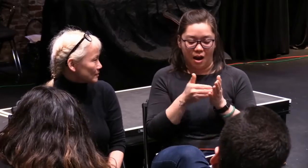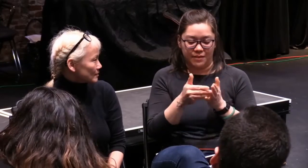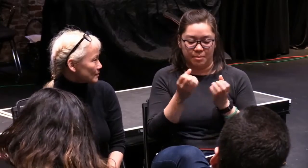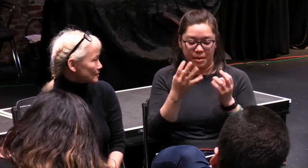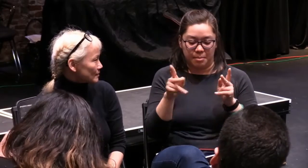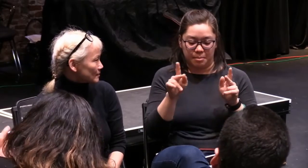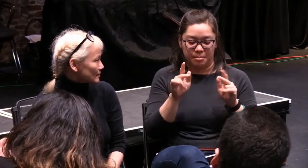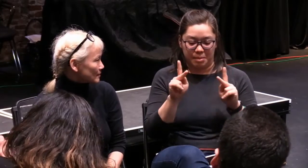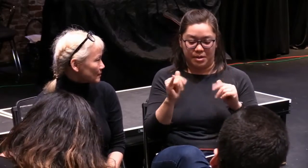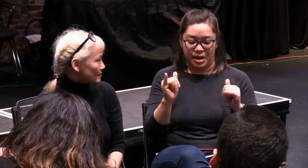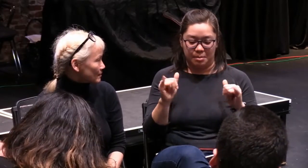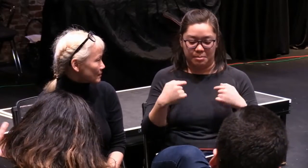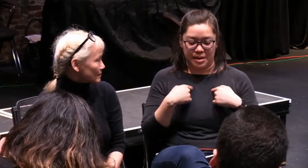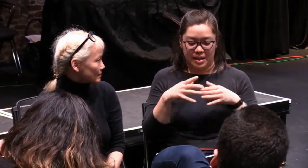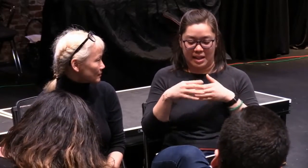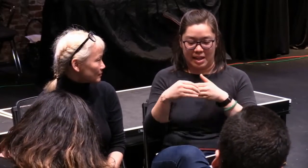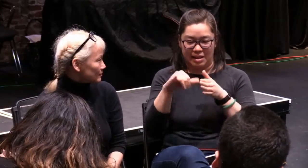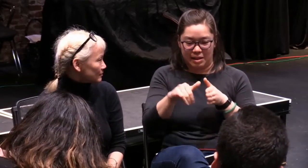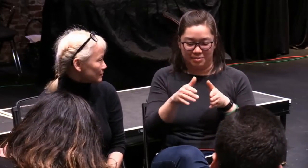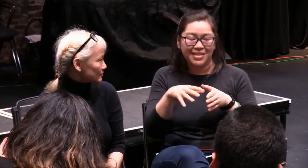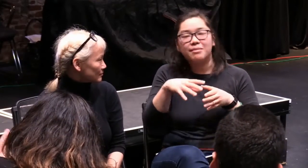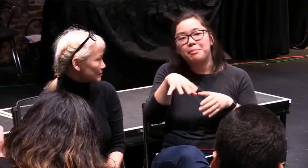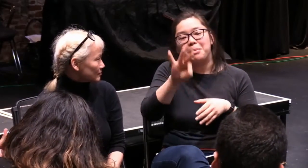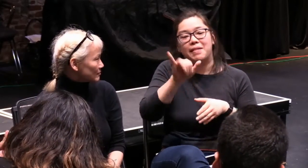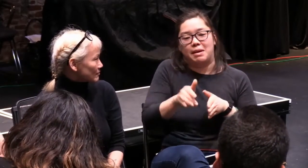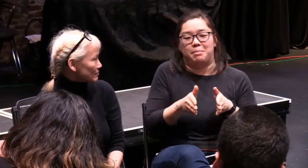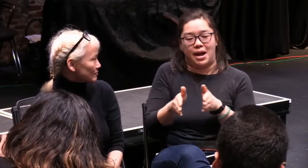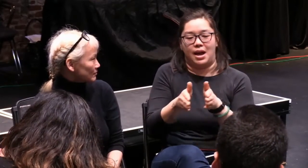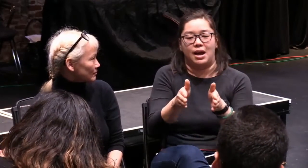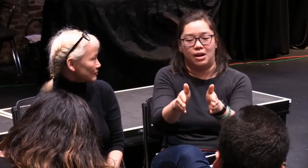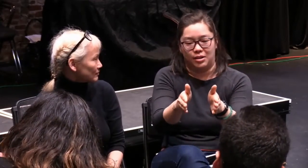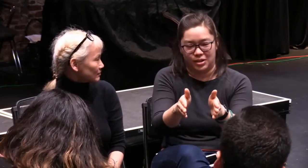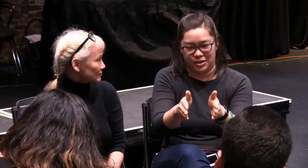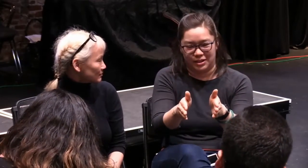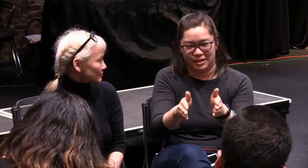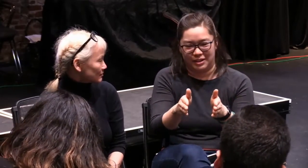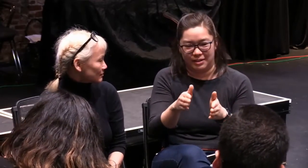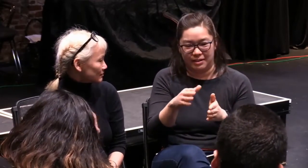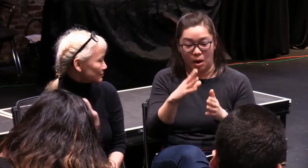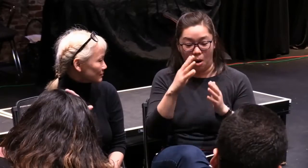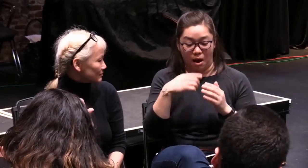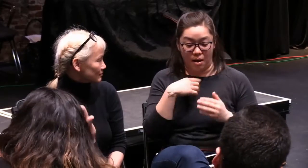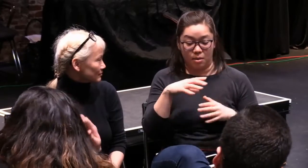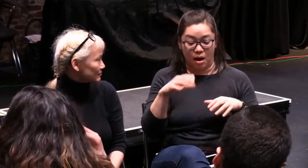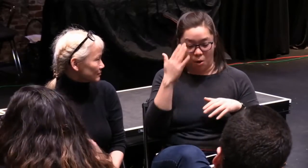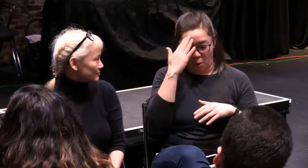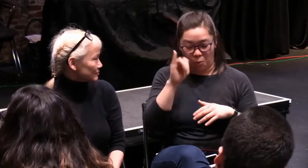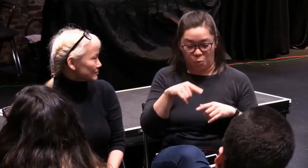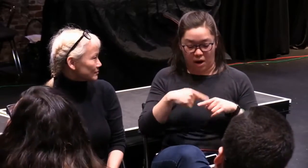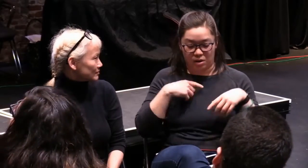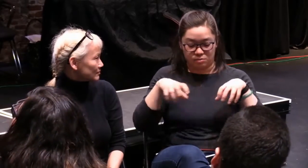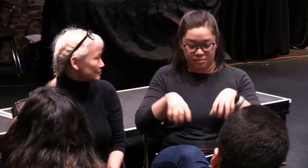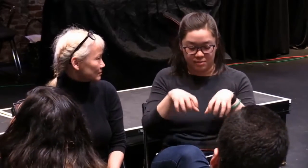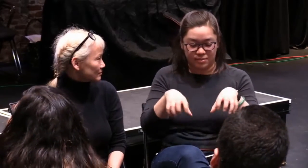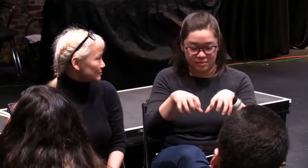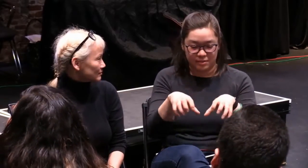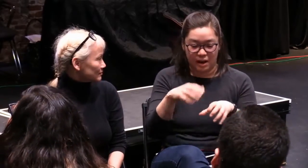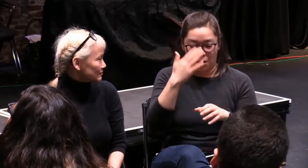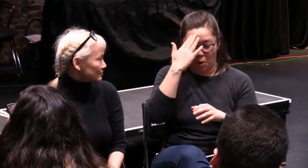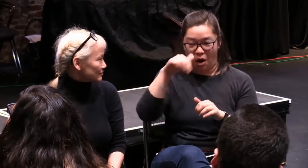So it's not often that there are individuals like myself that have chosen a path of leadership. And actually,